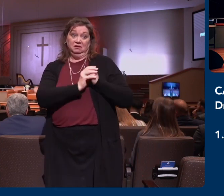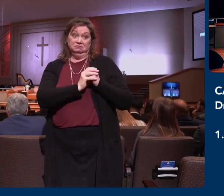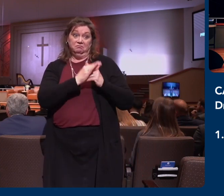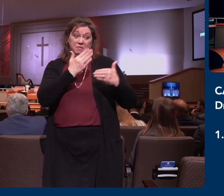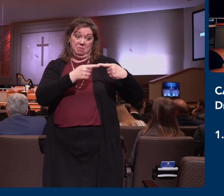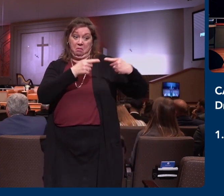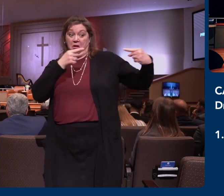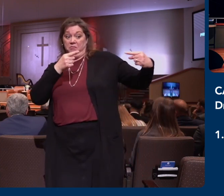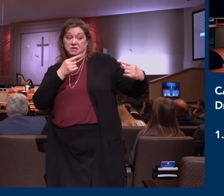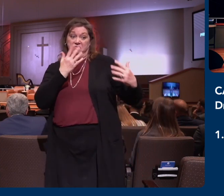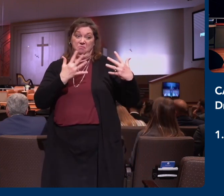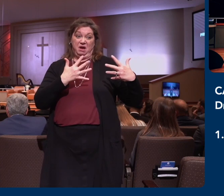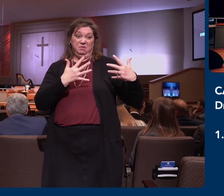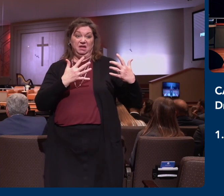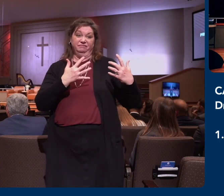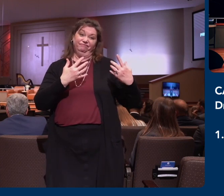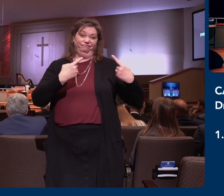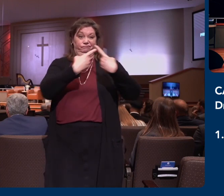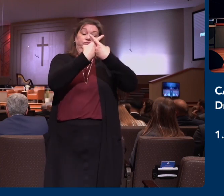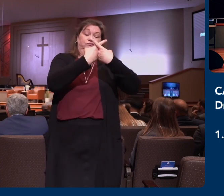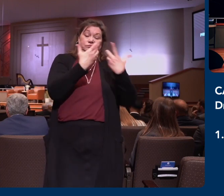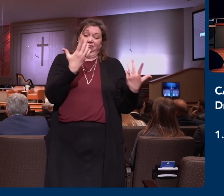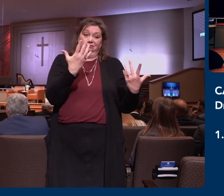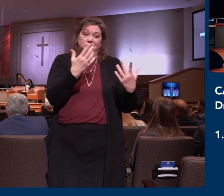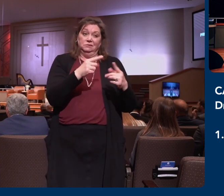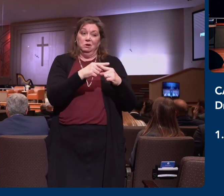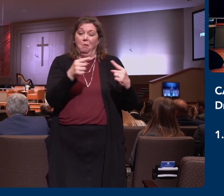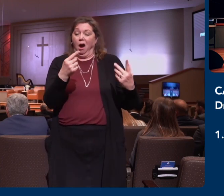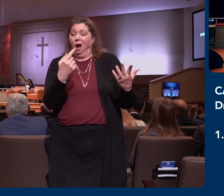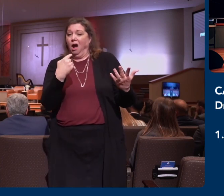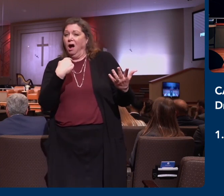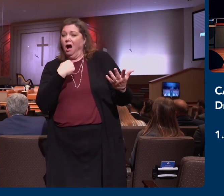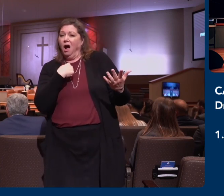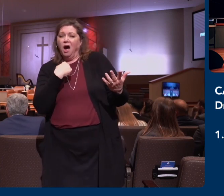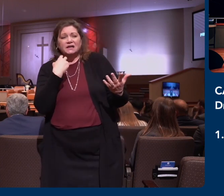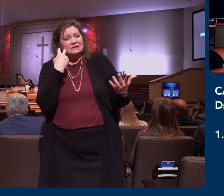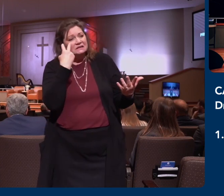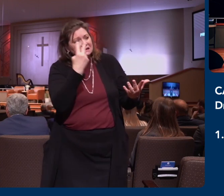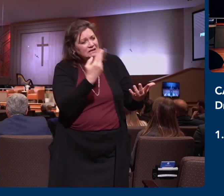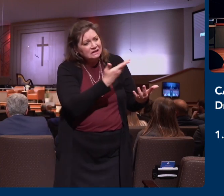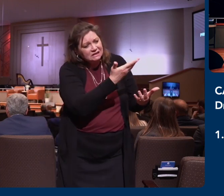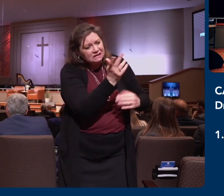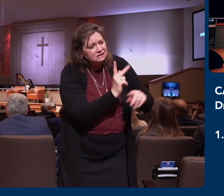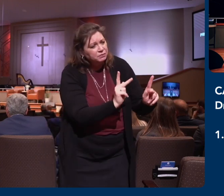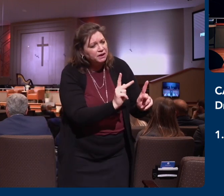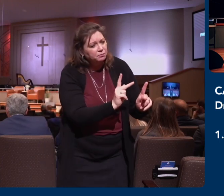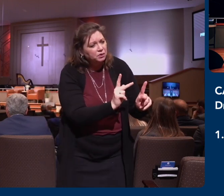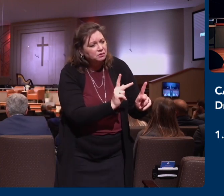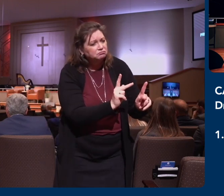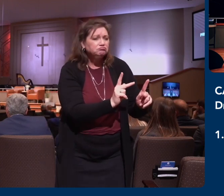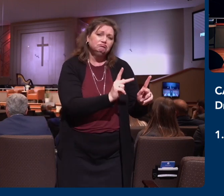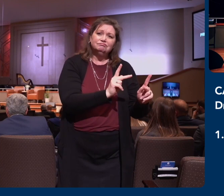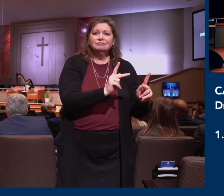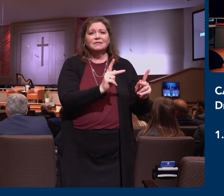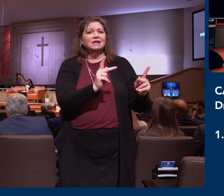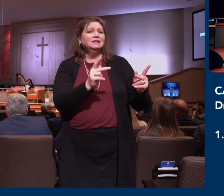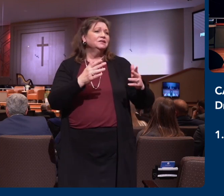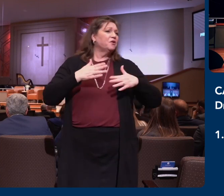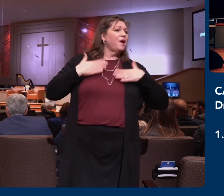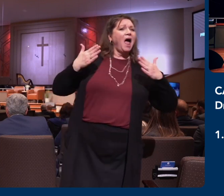But man, I've watched them. I mean, they just serve the Lord. They're there to greet. They're there to give a smile. They're